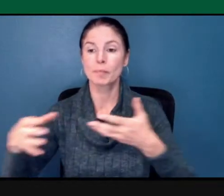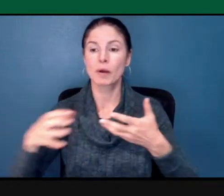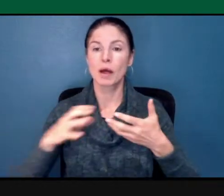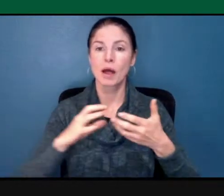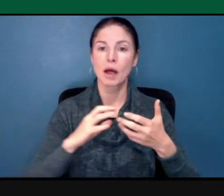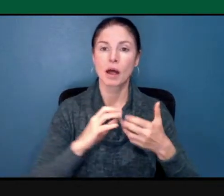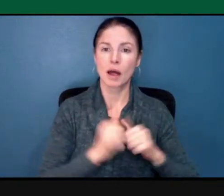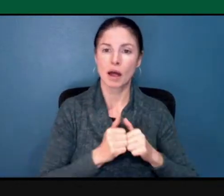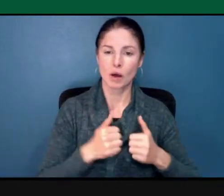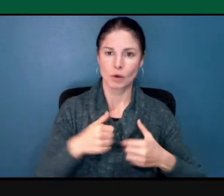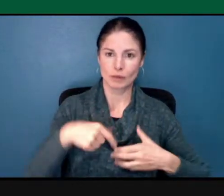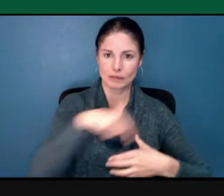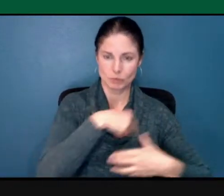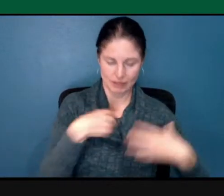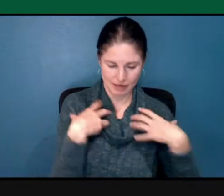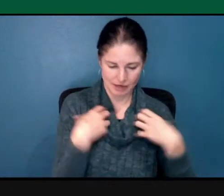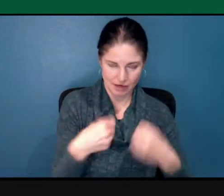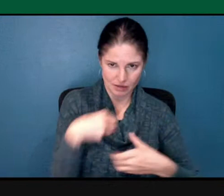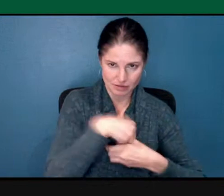and across group?